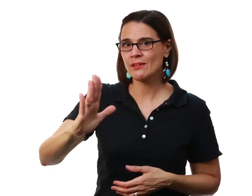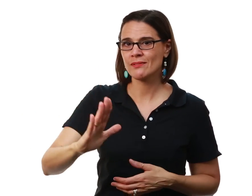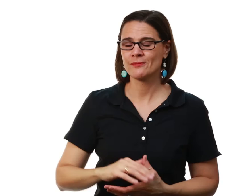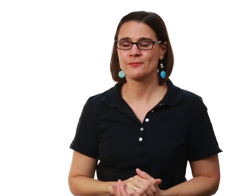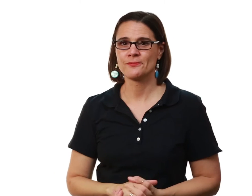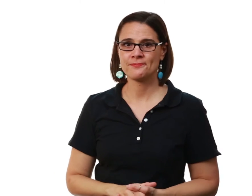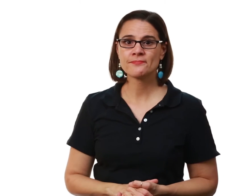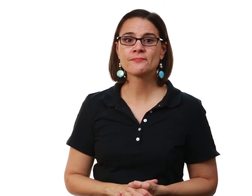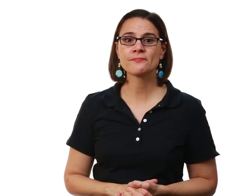benefit them